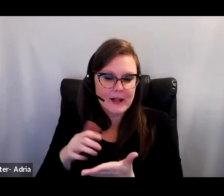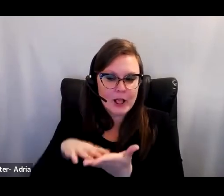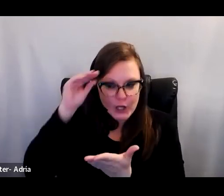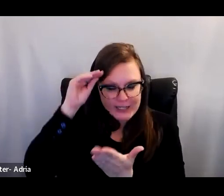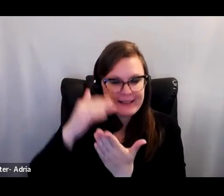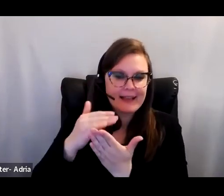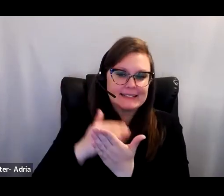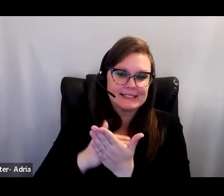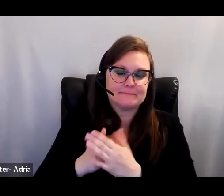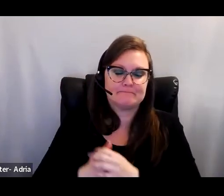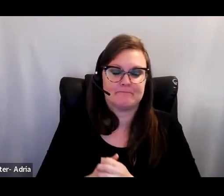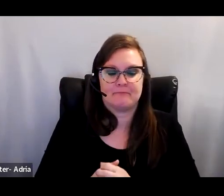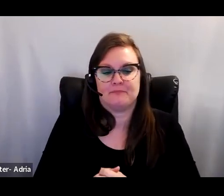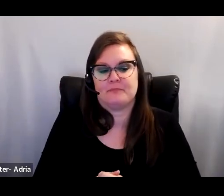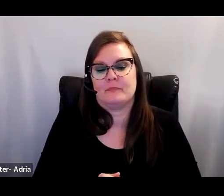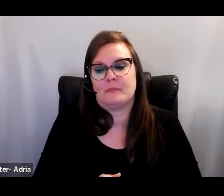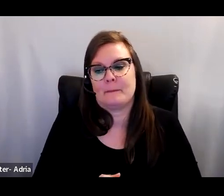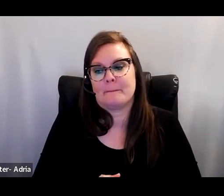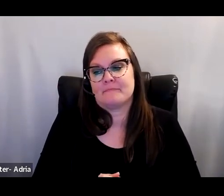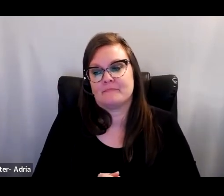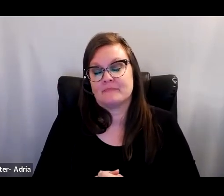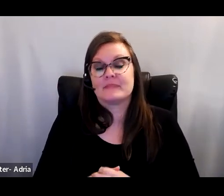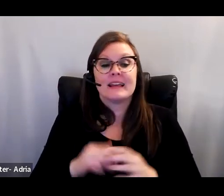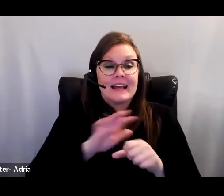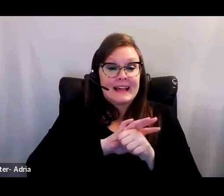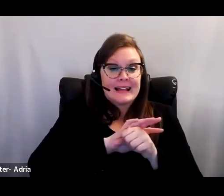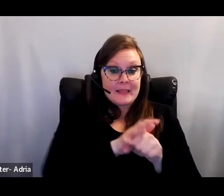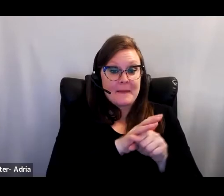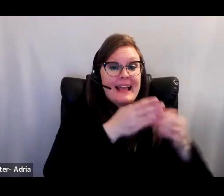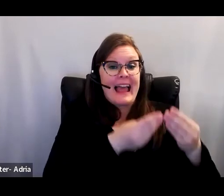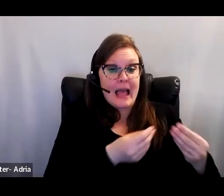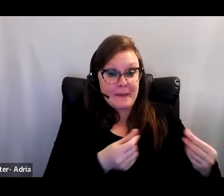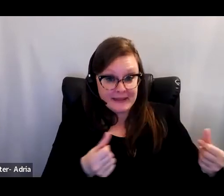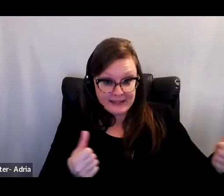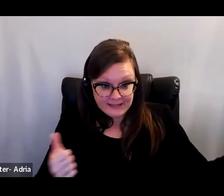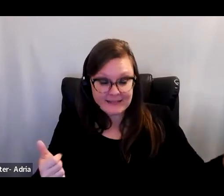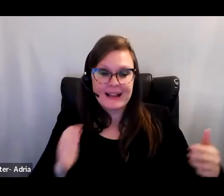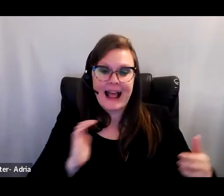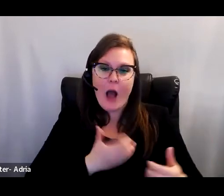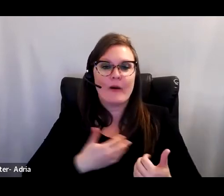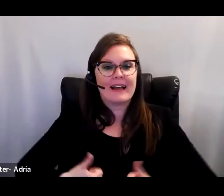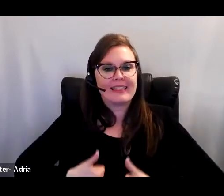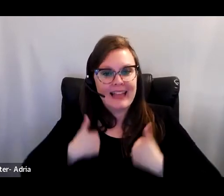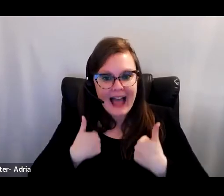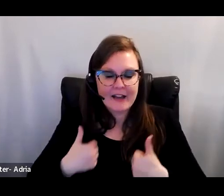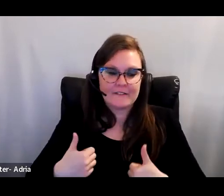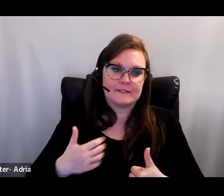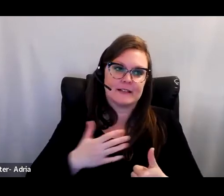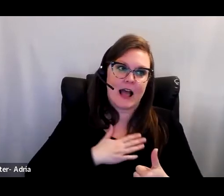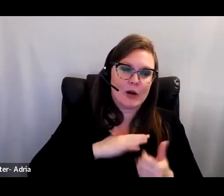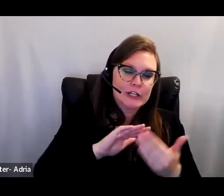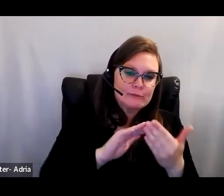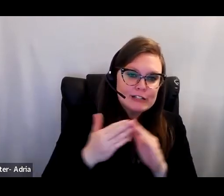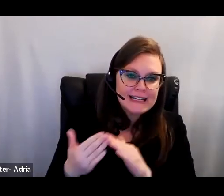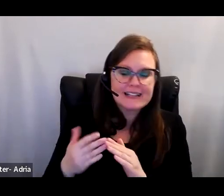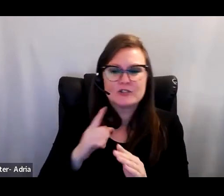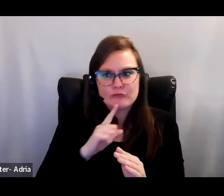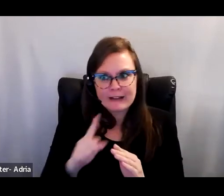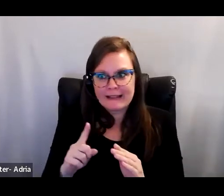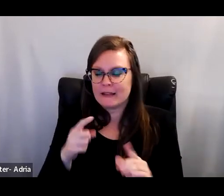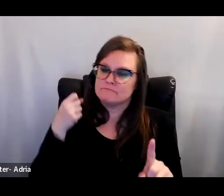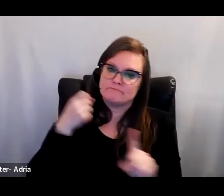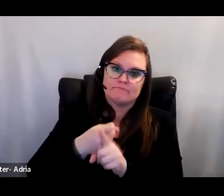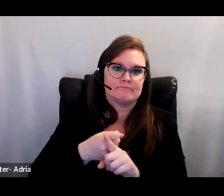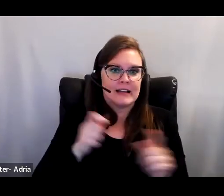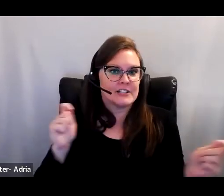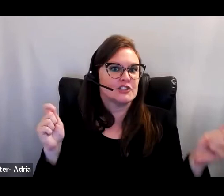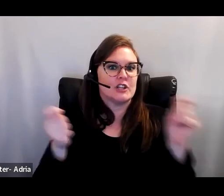As we emerge from the global pandemic, our lives, our institutions, and our communities, our research sites have profoundly changed in ways that